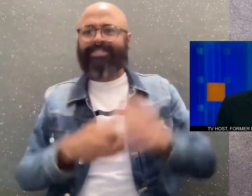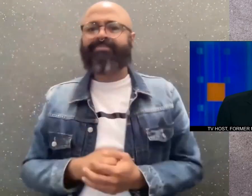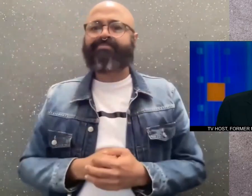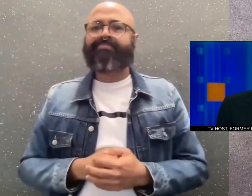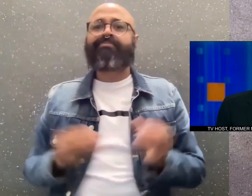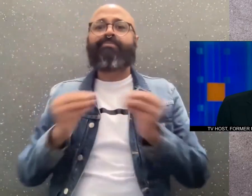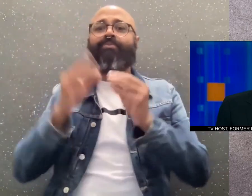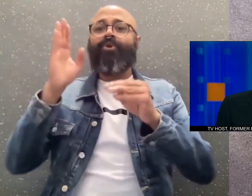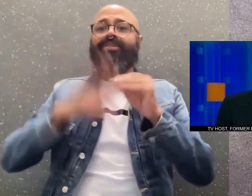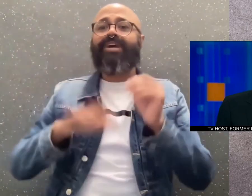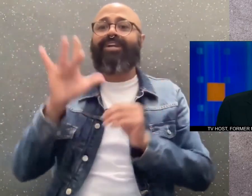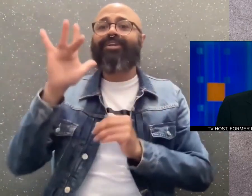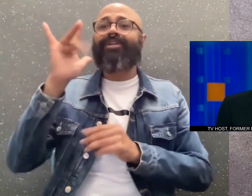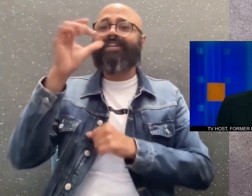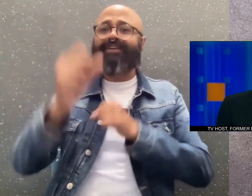25 years on air.